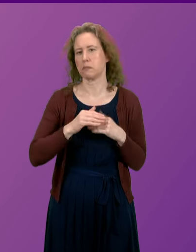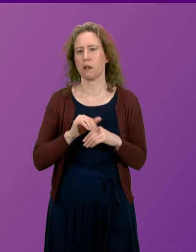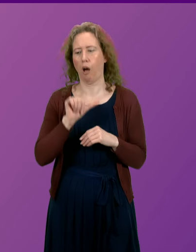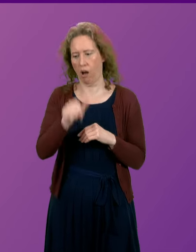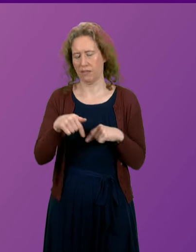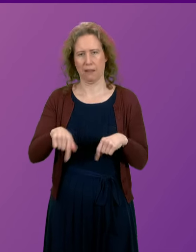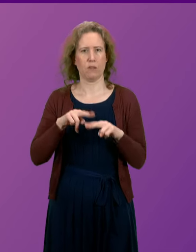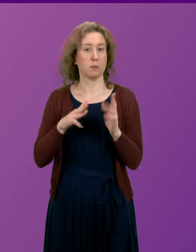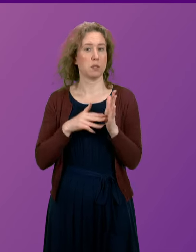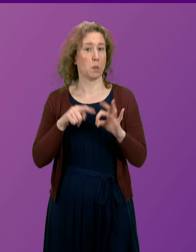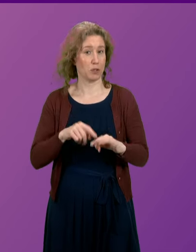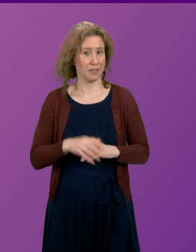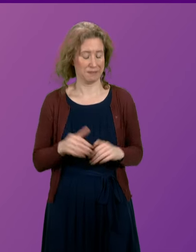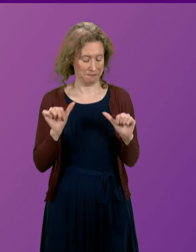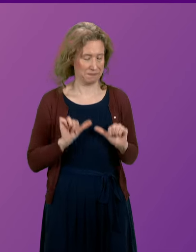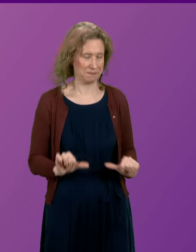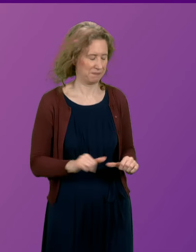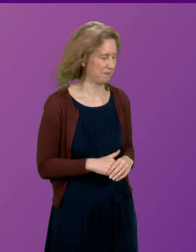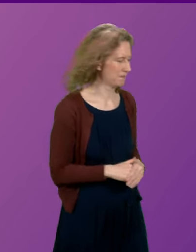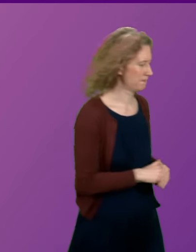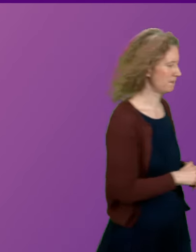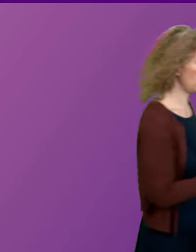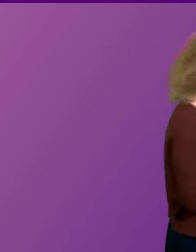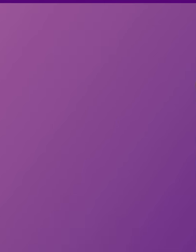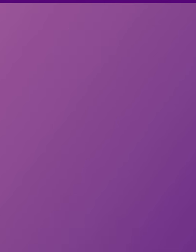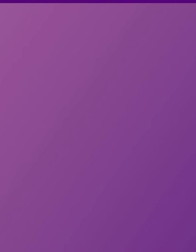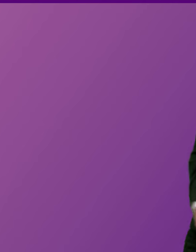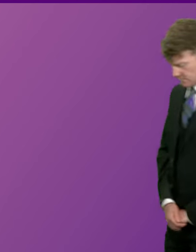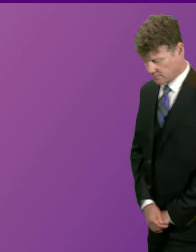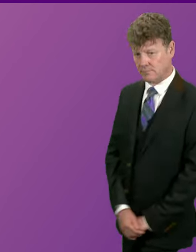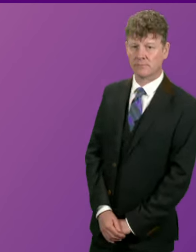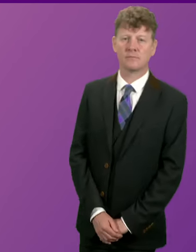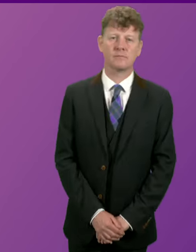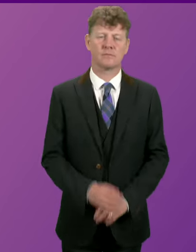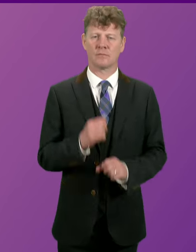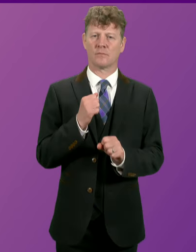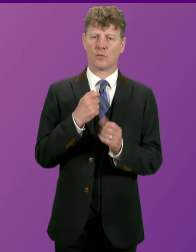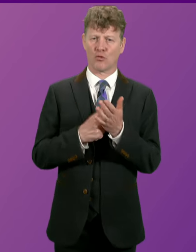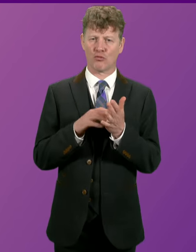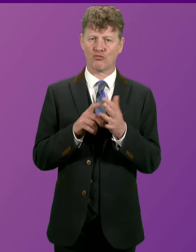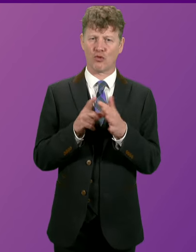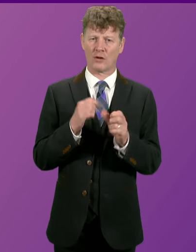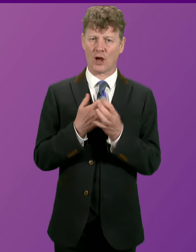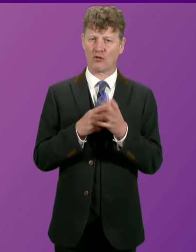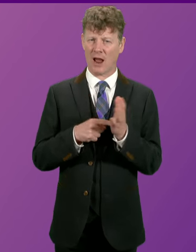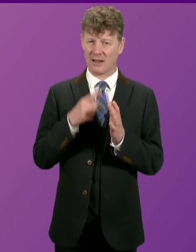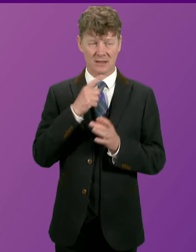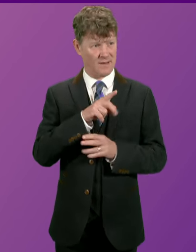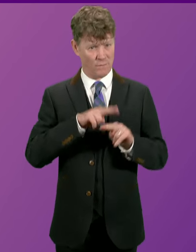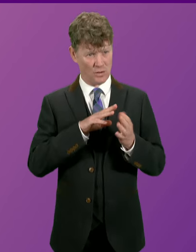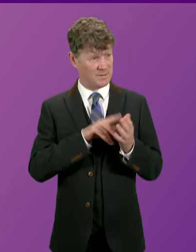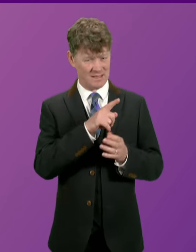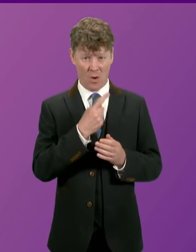First Minister's questions. Question number seven, Rhoda Grant. To ask the First Minister, in light of reports that only four